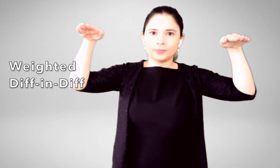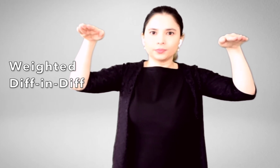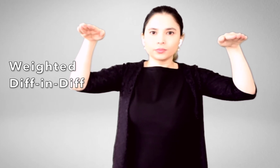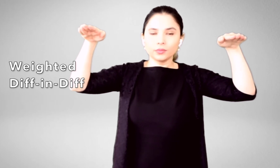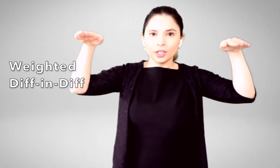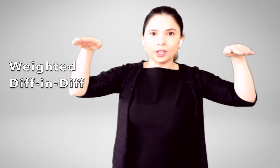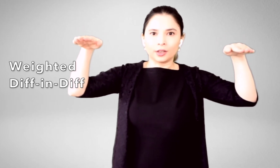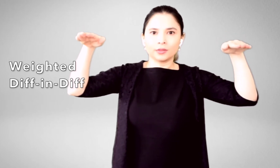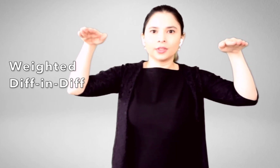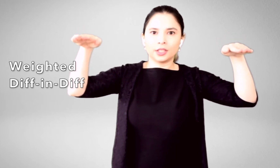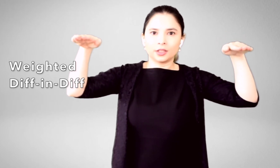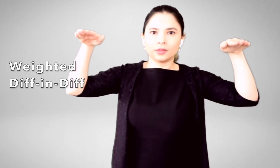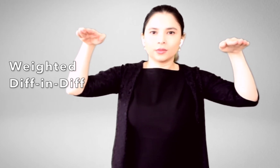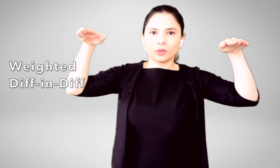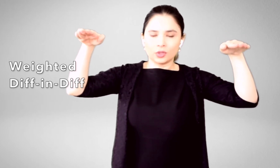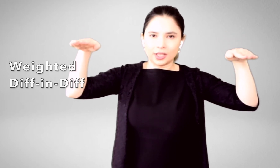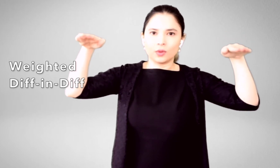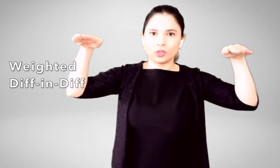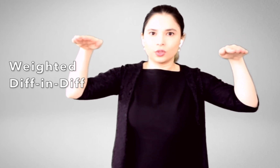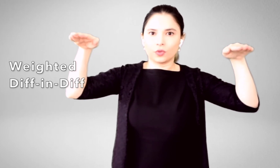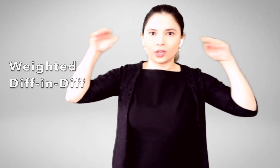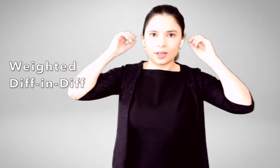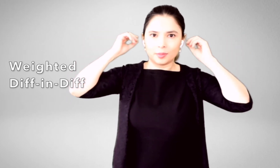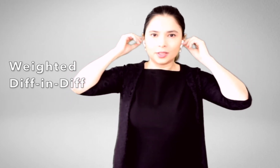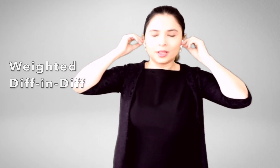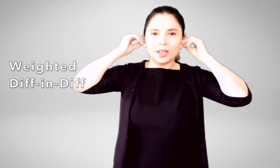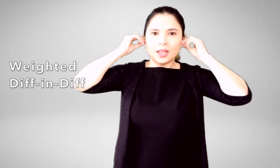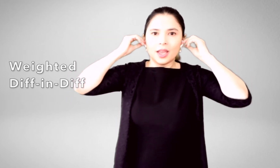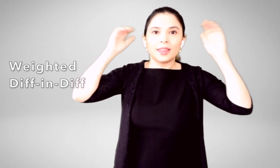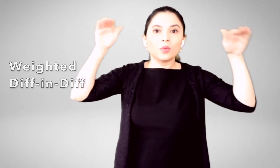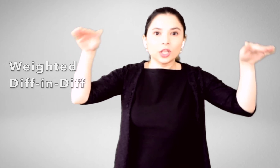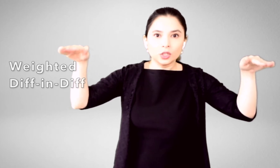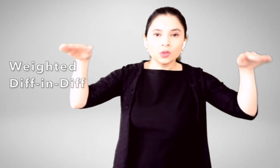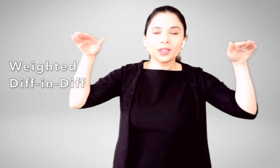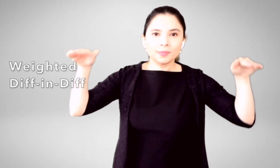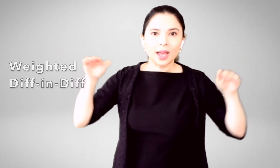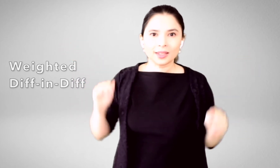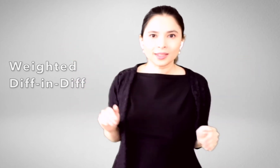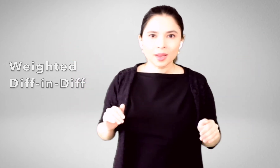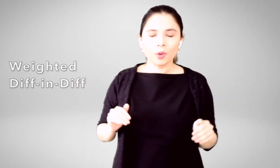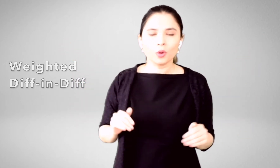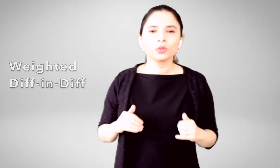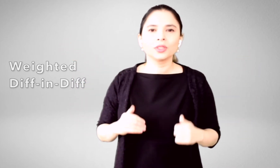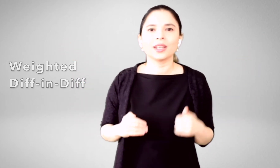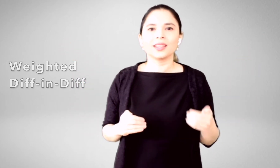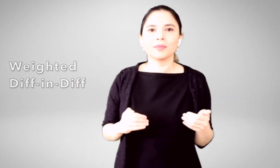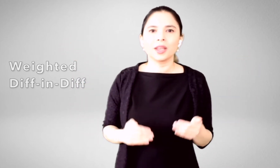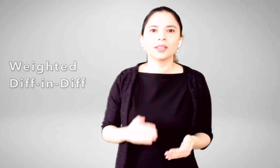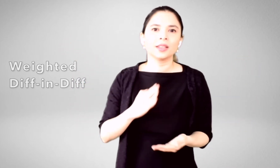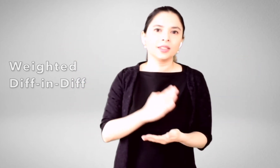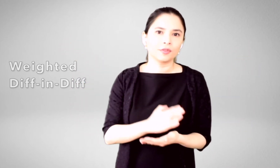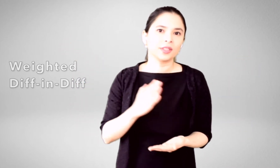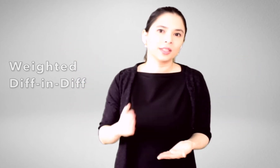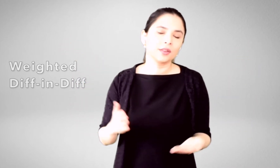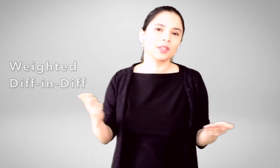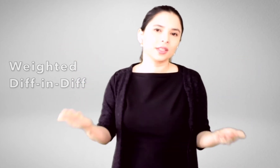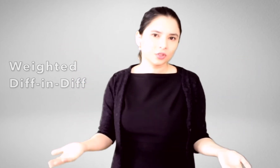year, the year whose data was used for assignment. And then we can use this balanced sample to then estimate a difference-in-differences